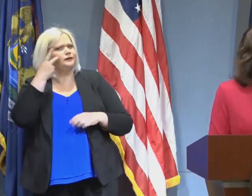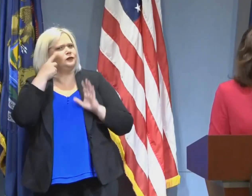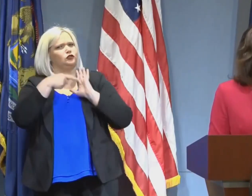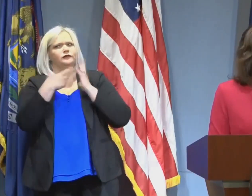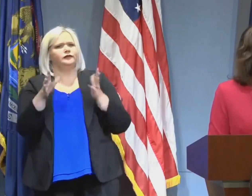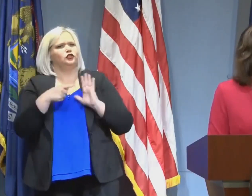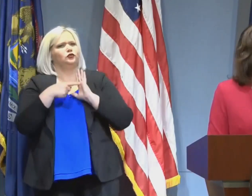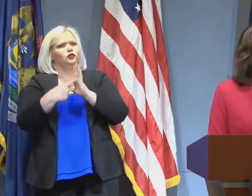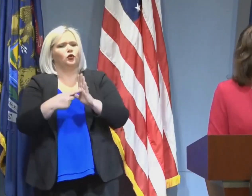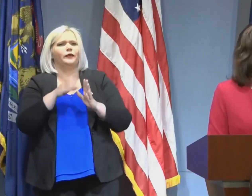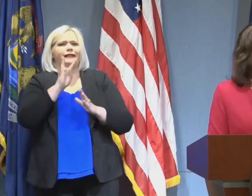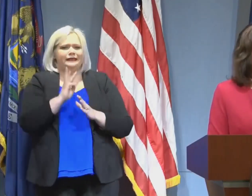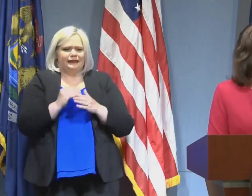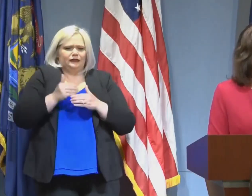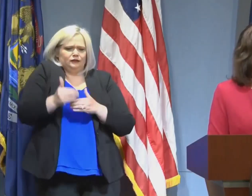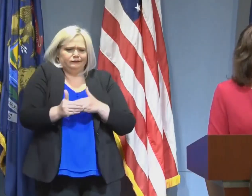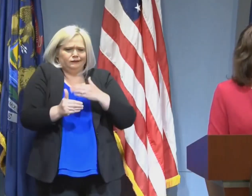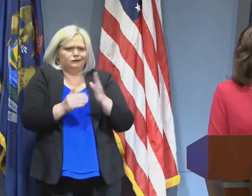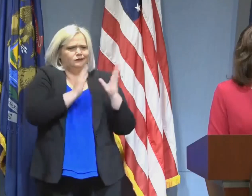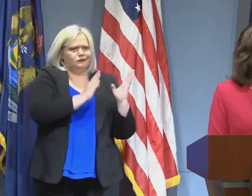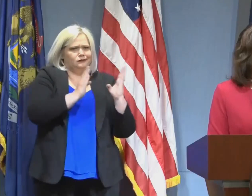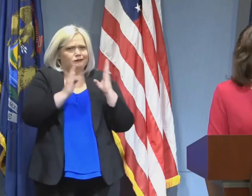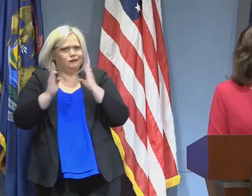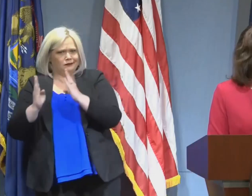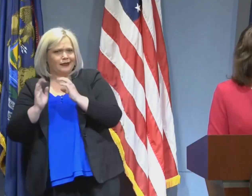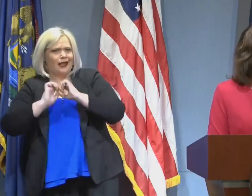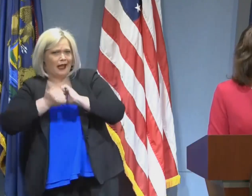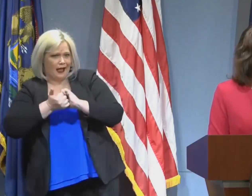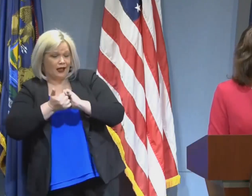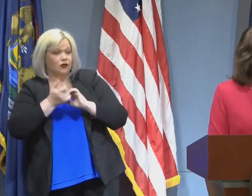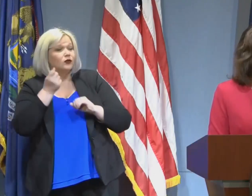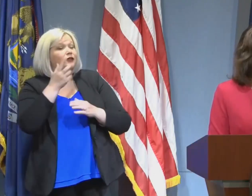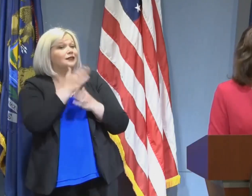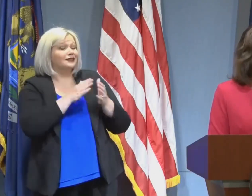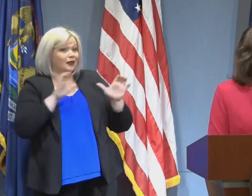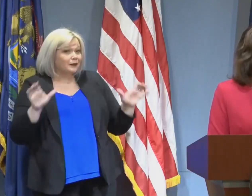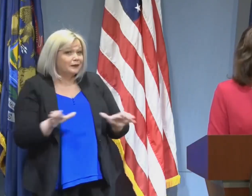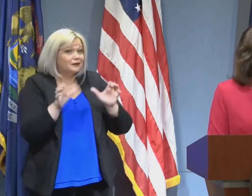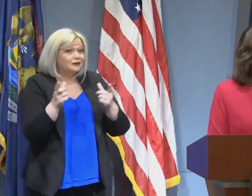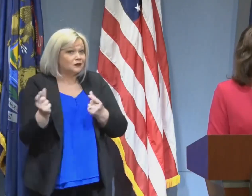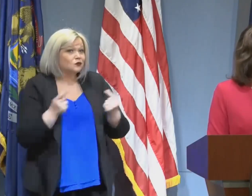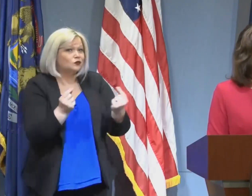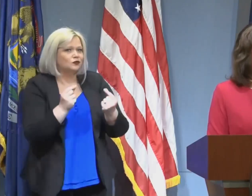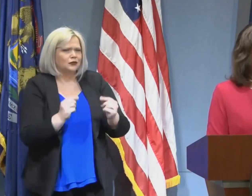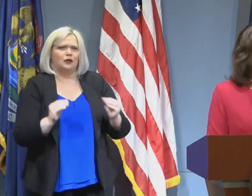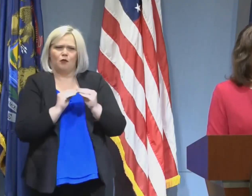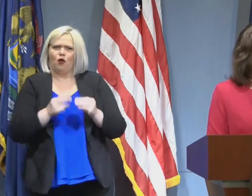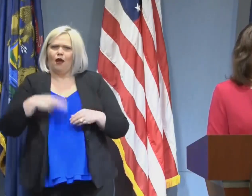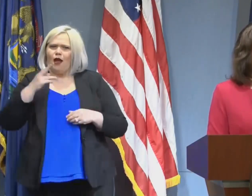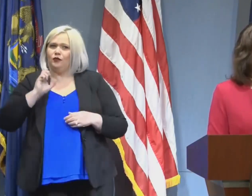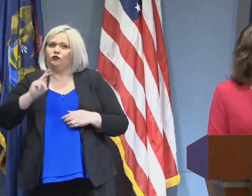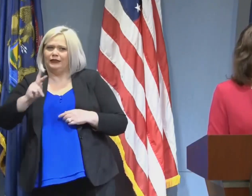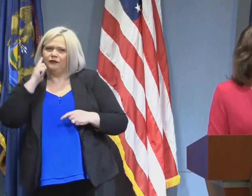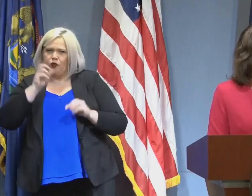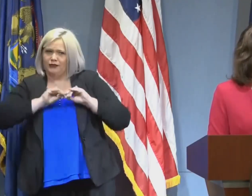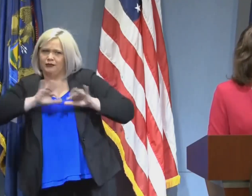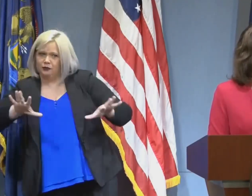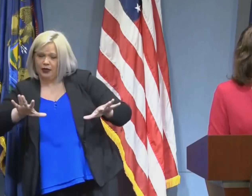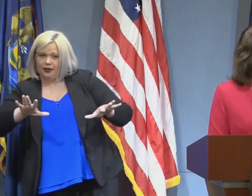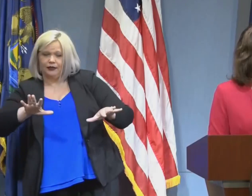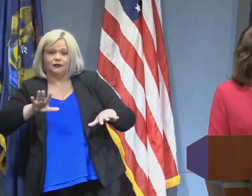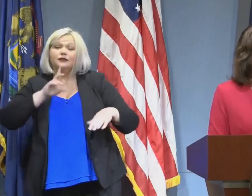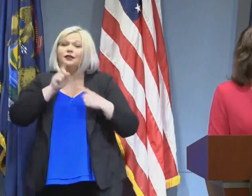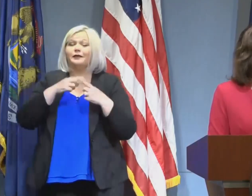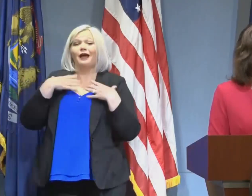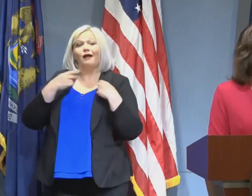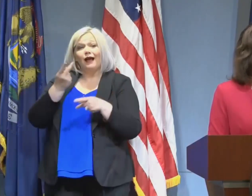plan, you know that there are certain activities that are riskier. Now, when you talk about the health care of people,